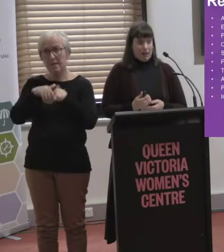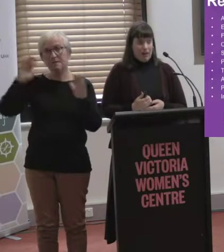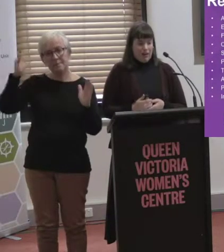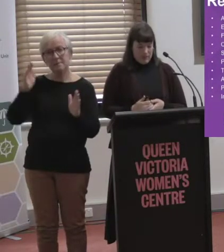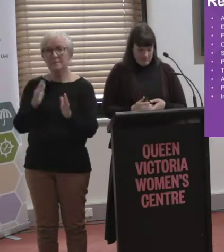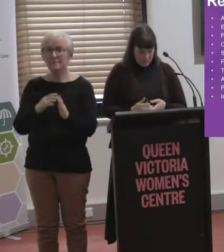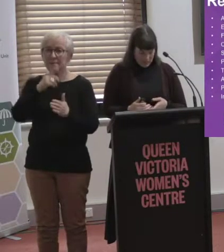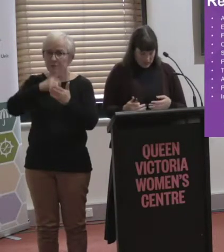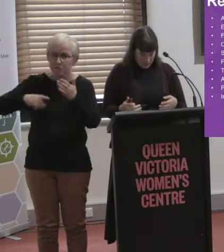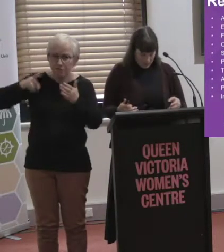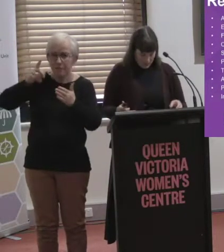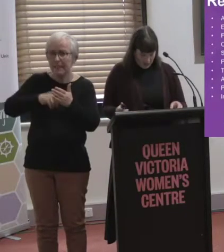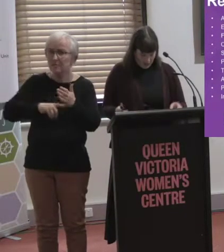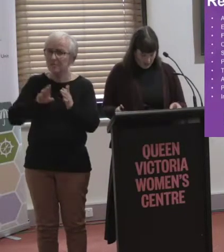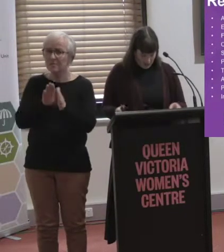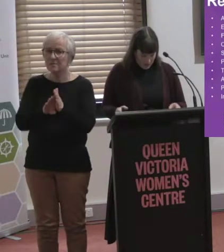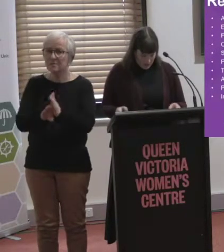barriers in that sense.